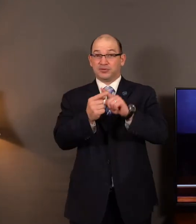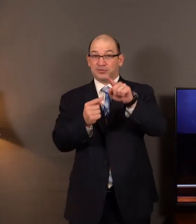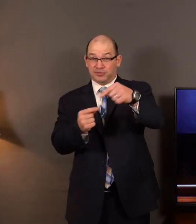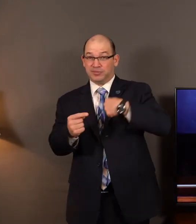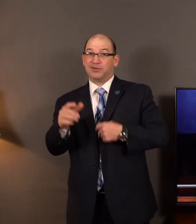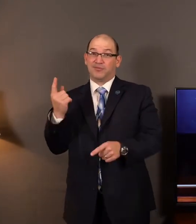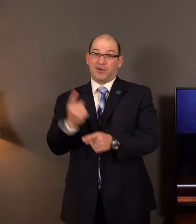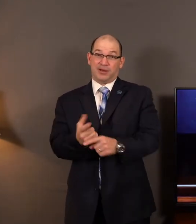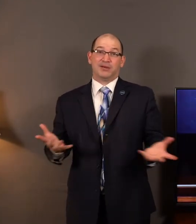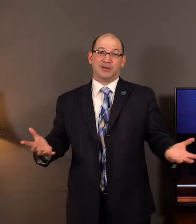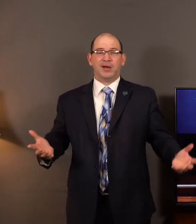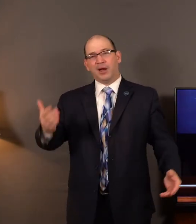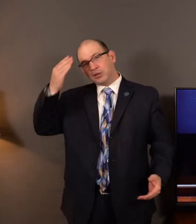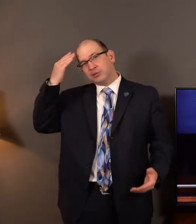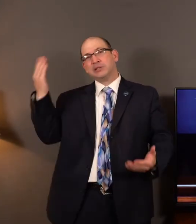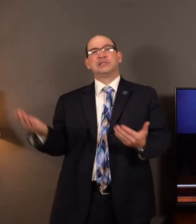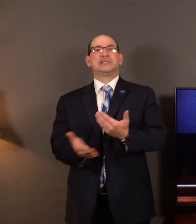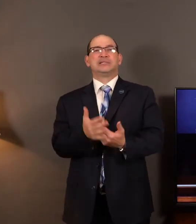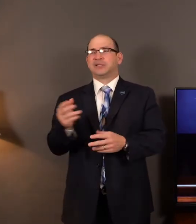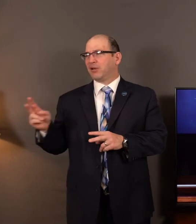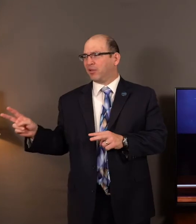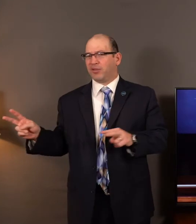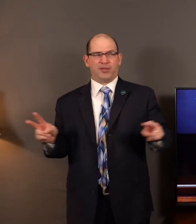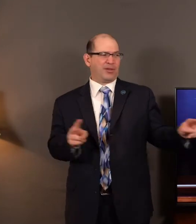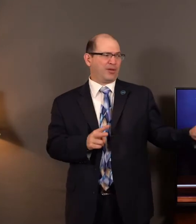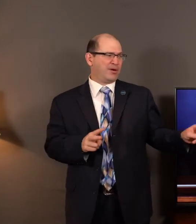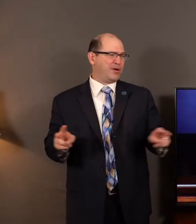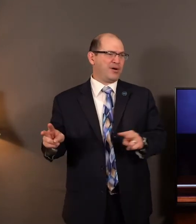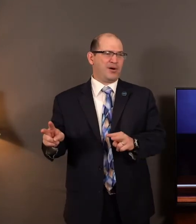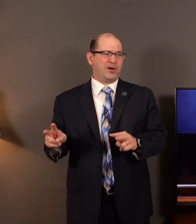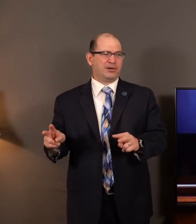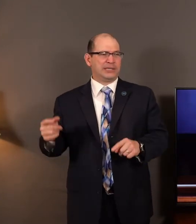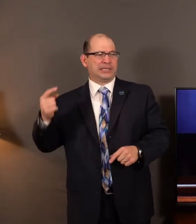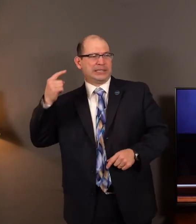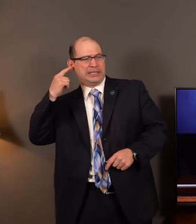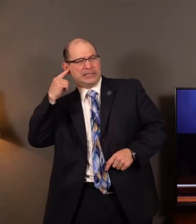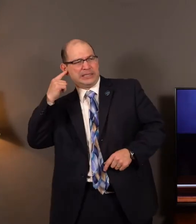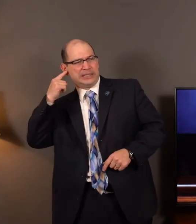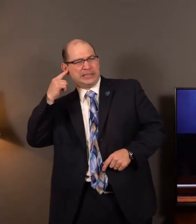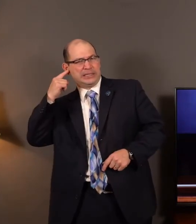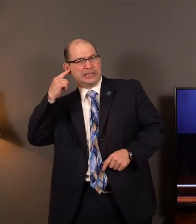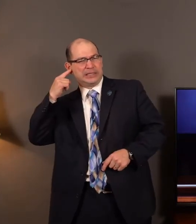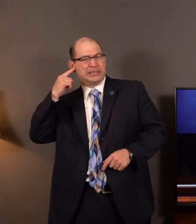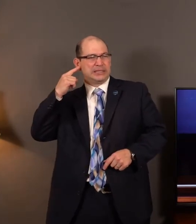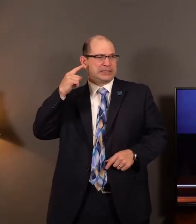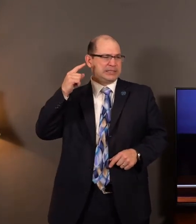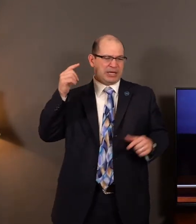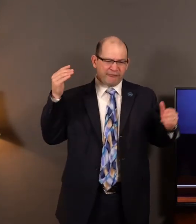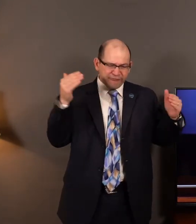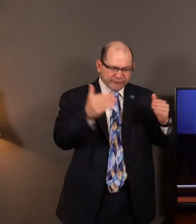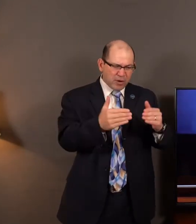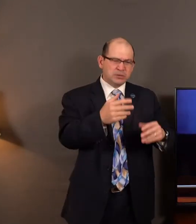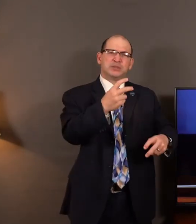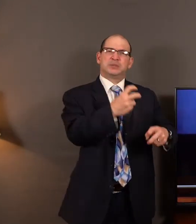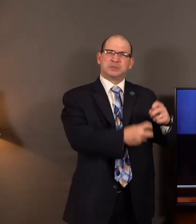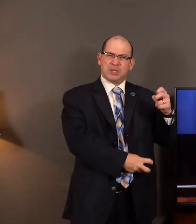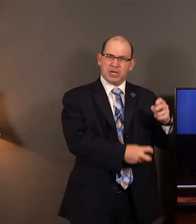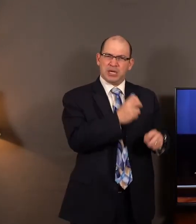I know it's easy to look around and to listen to outside voices and then to focus on the things that we don't have or that we